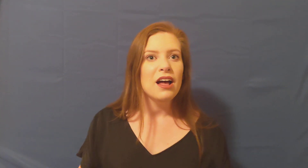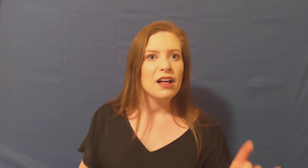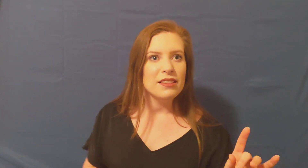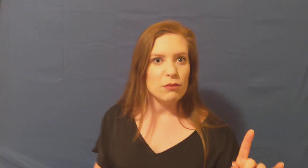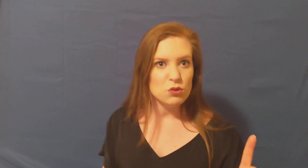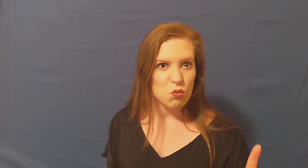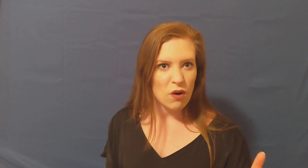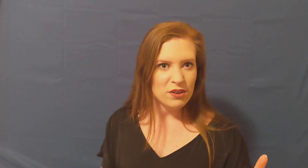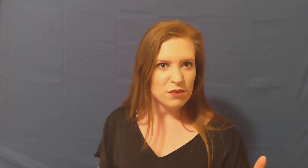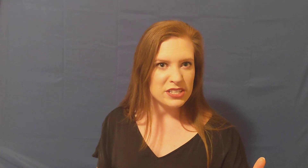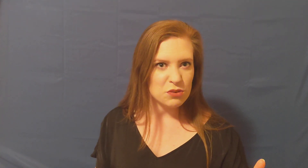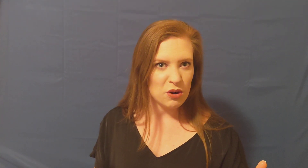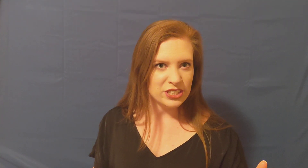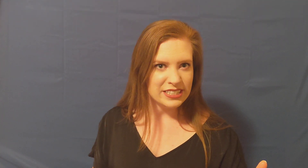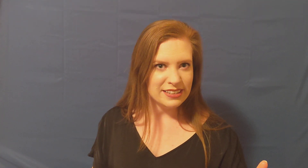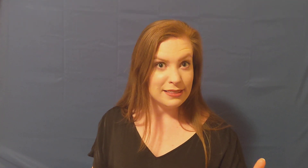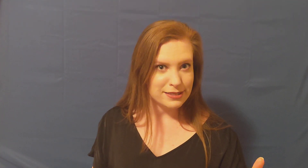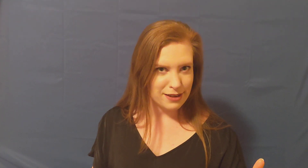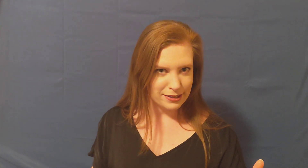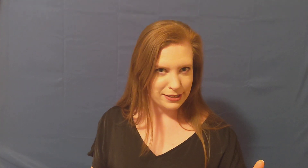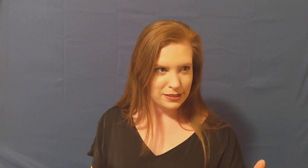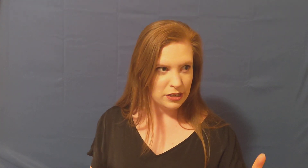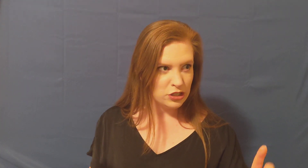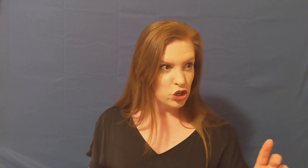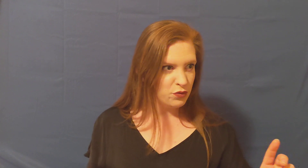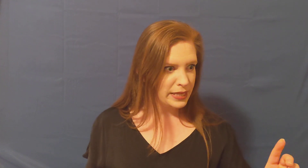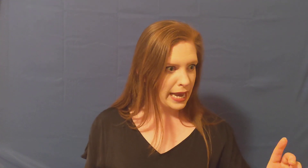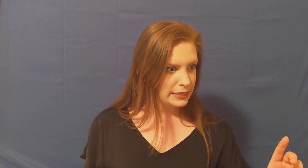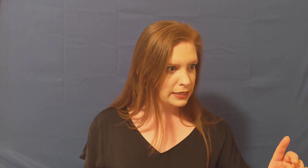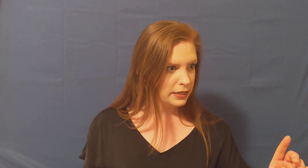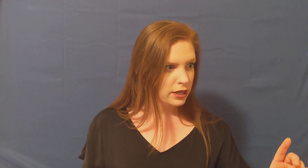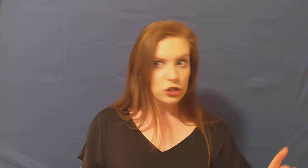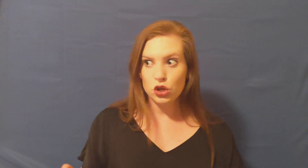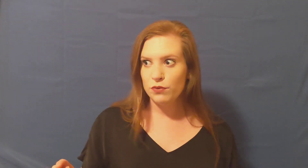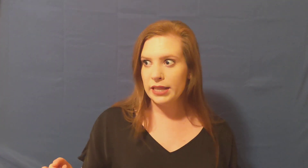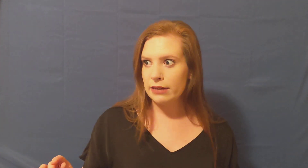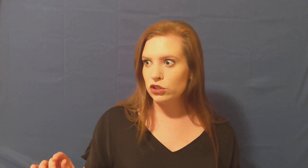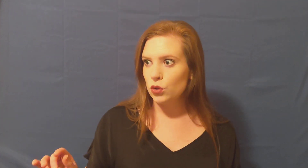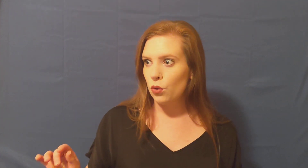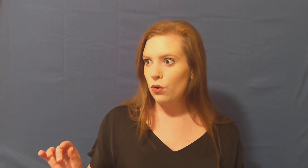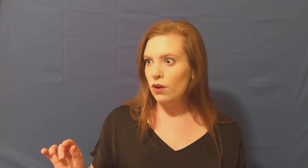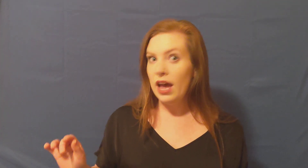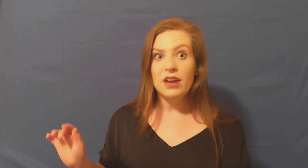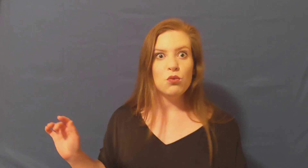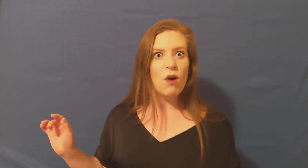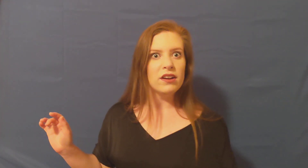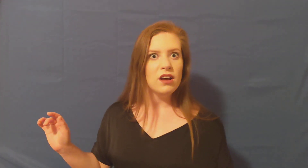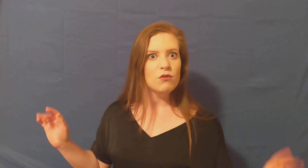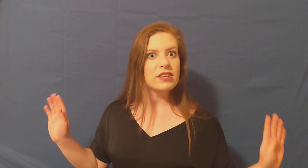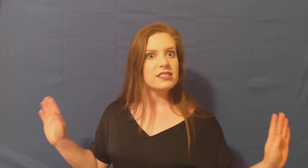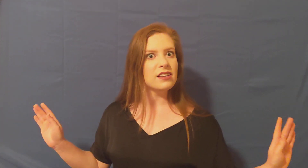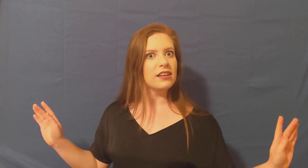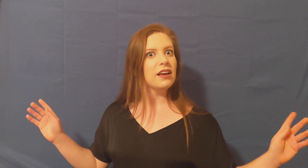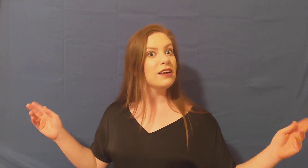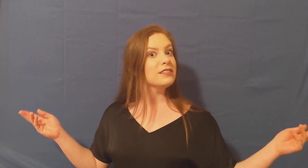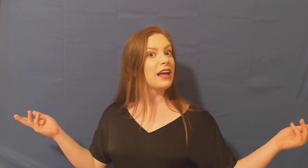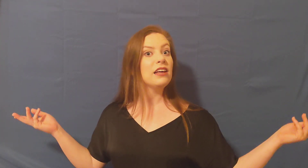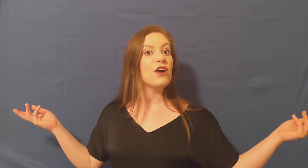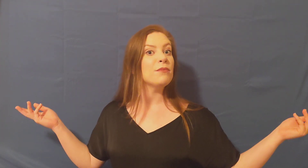There was one for Mr. Body in the study, two for the cat, two for the lounge door, and one for the singing telegram